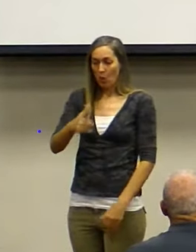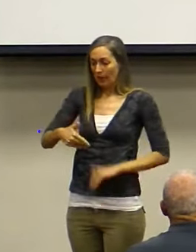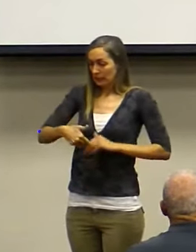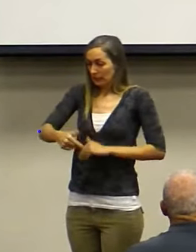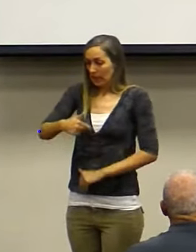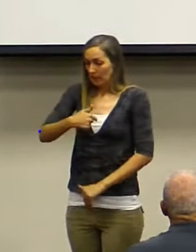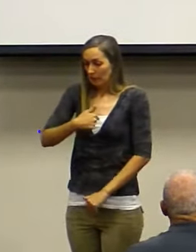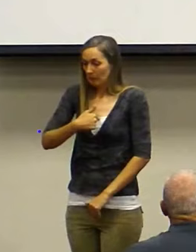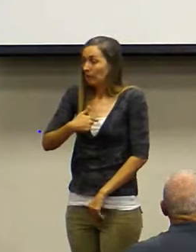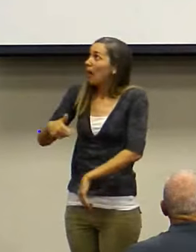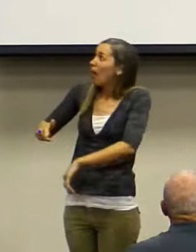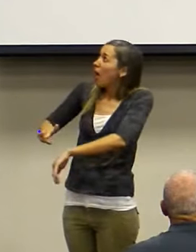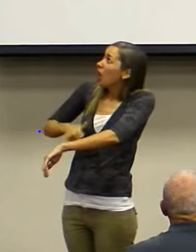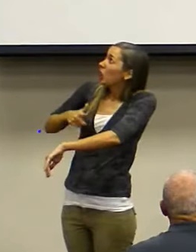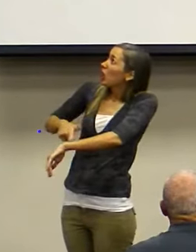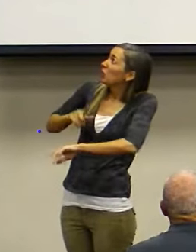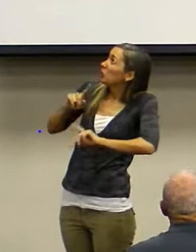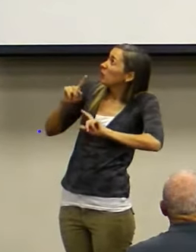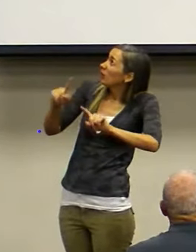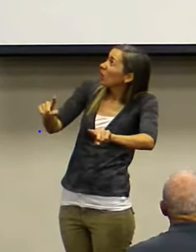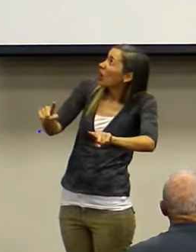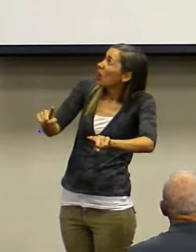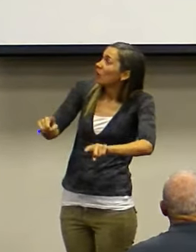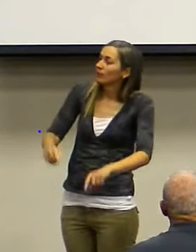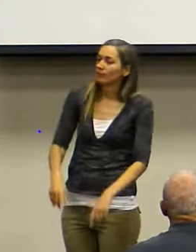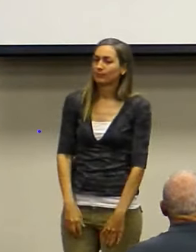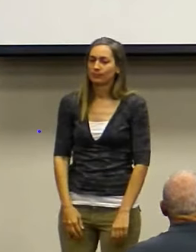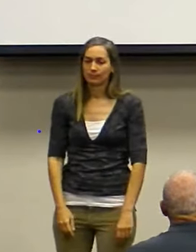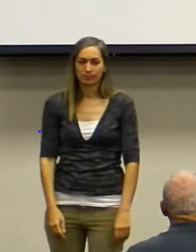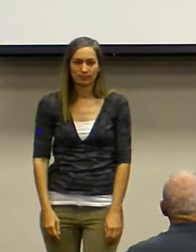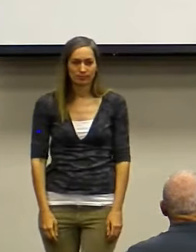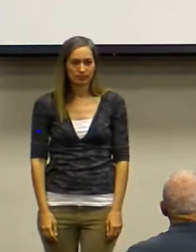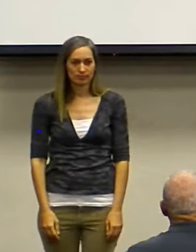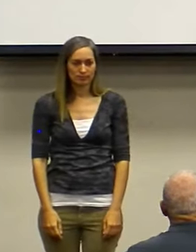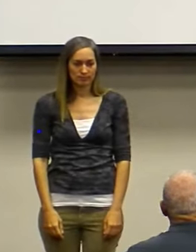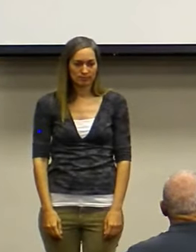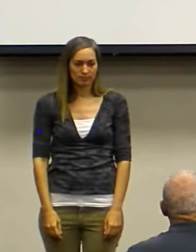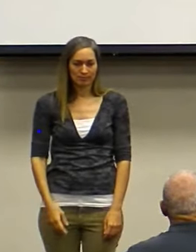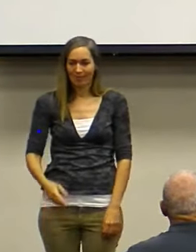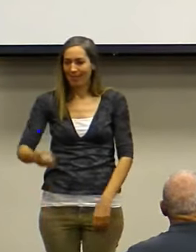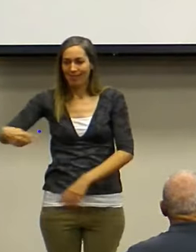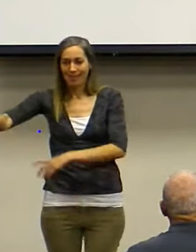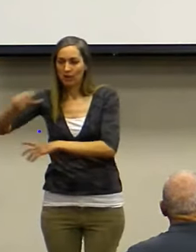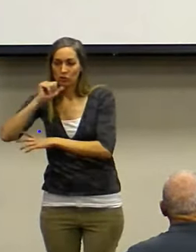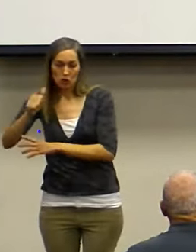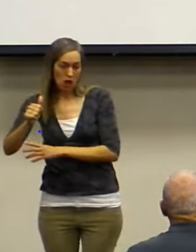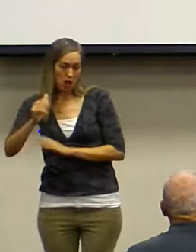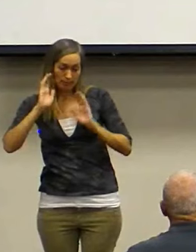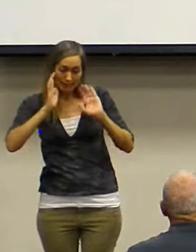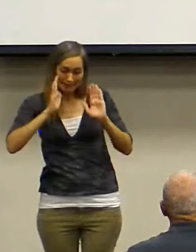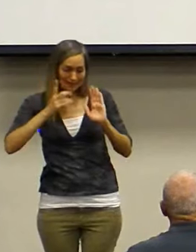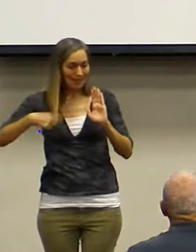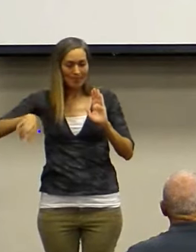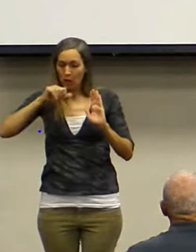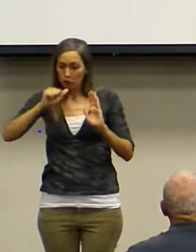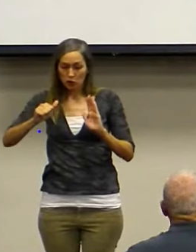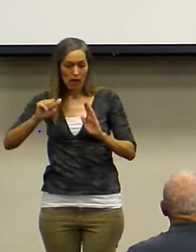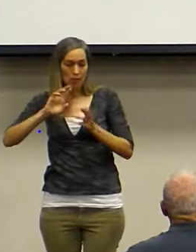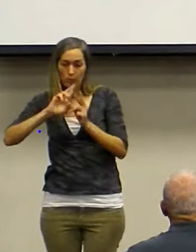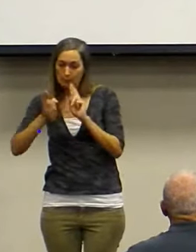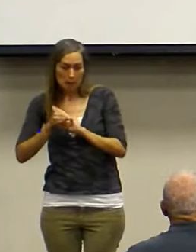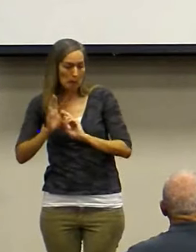go? And then Kevin prints it out. goes, they're not going to listen. They're not going to repent. But I need you to keep doing it.